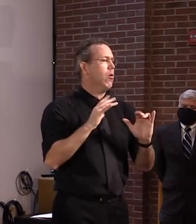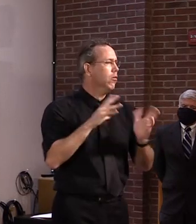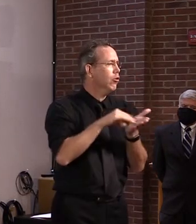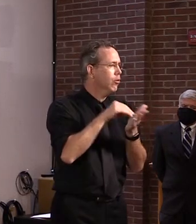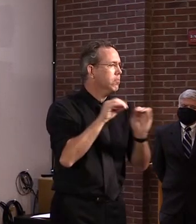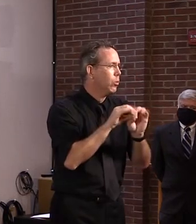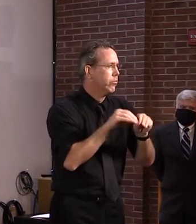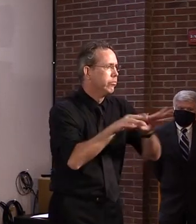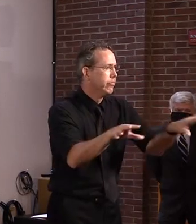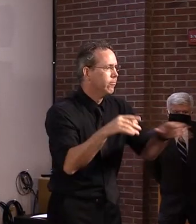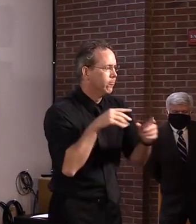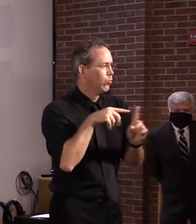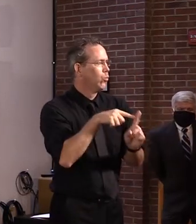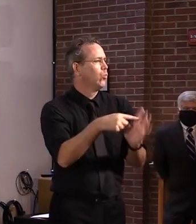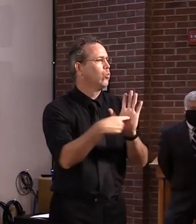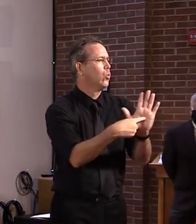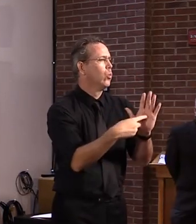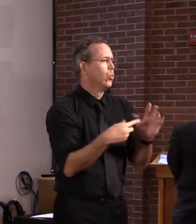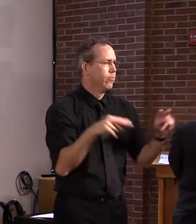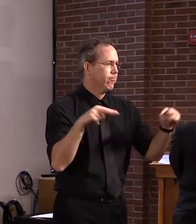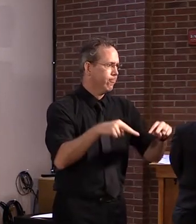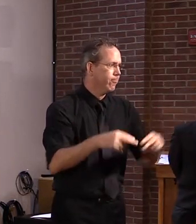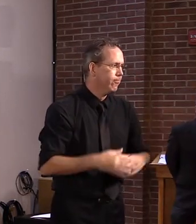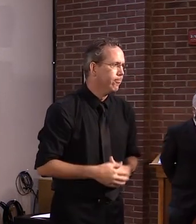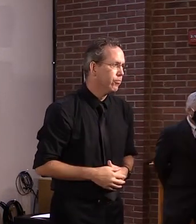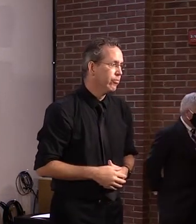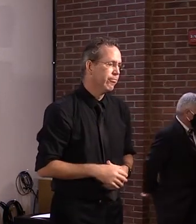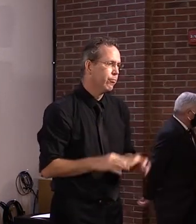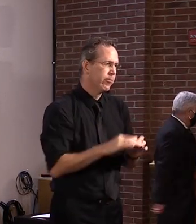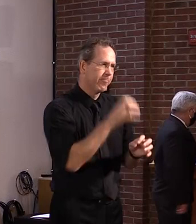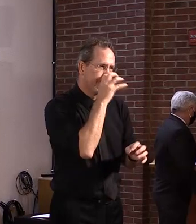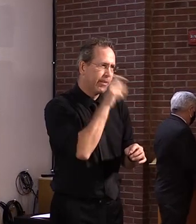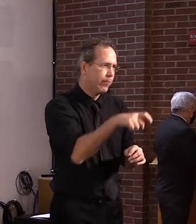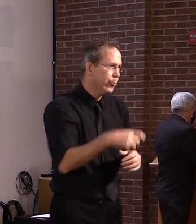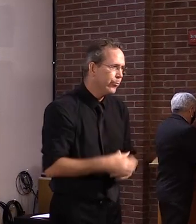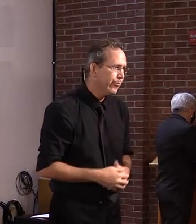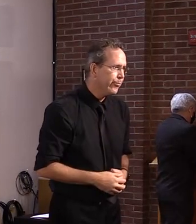Thank you. you. All right. Guy Page.